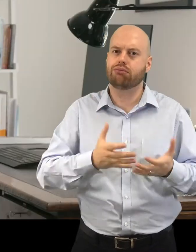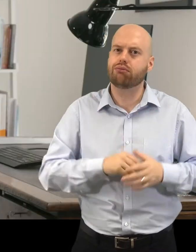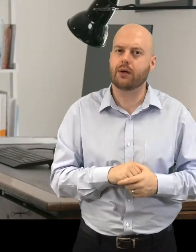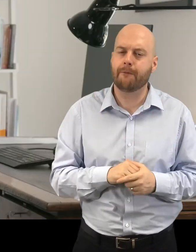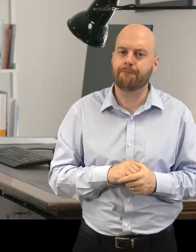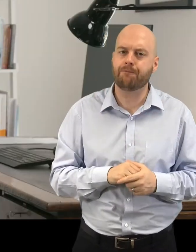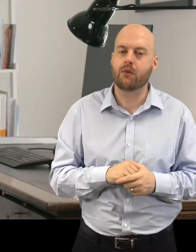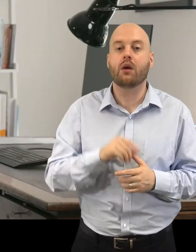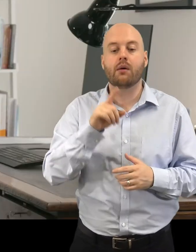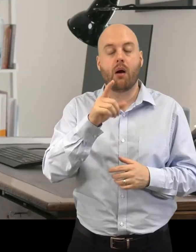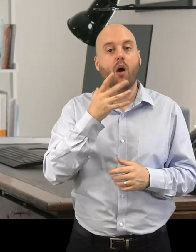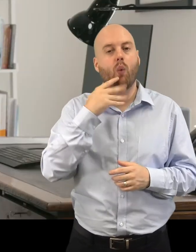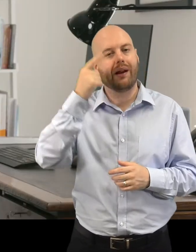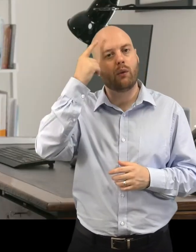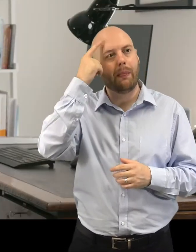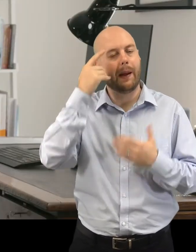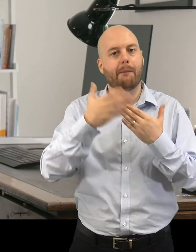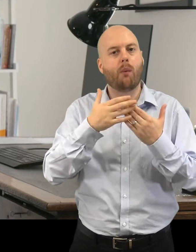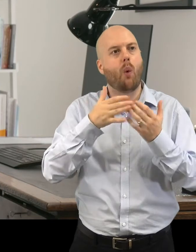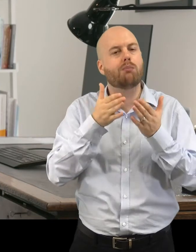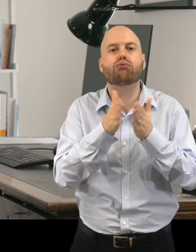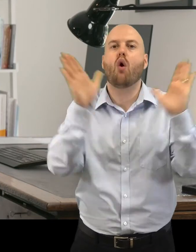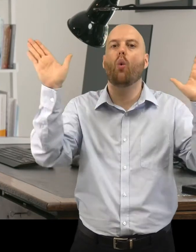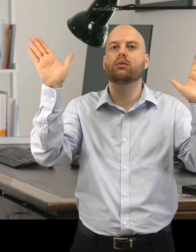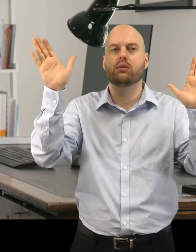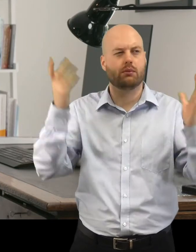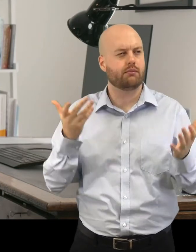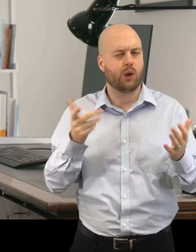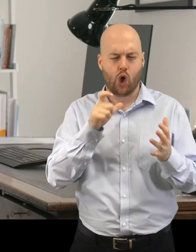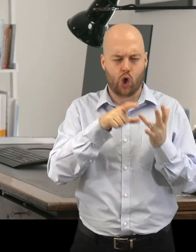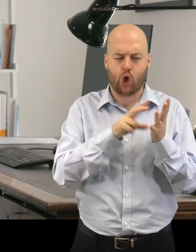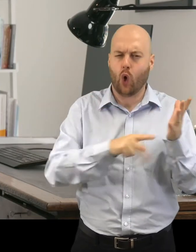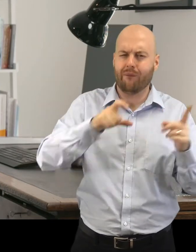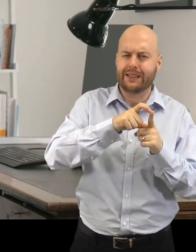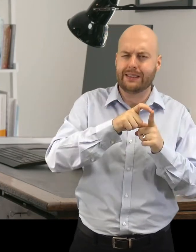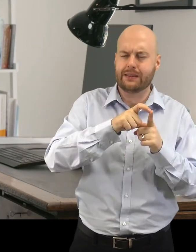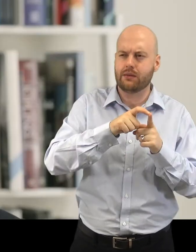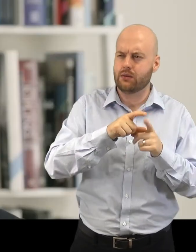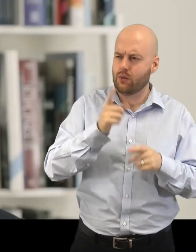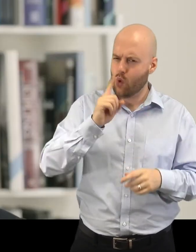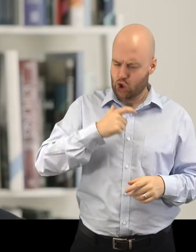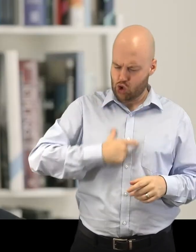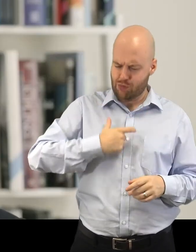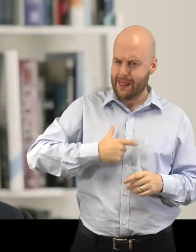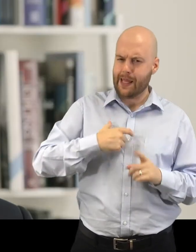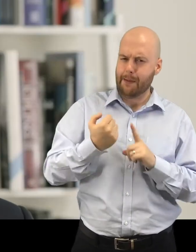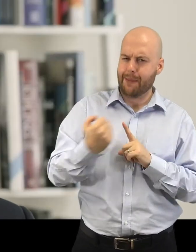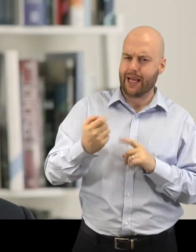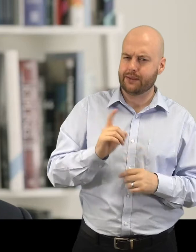think more broadly about the human impact of COVID, I conclude that what